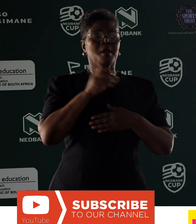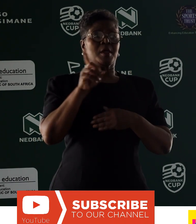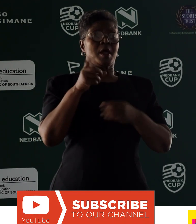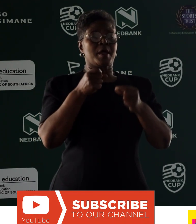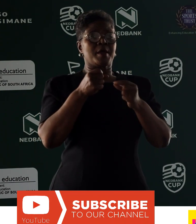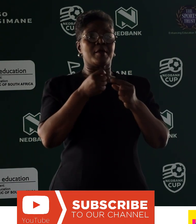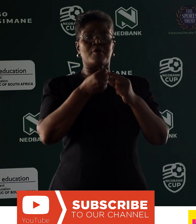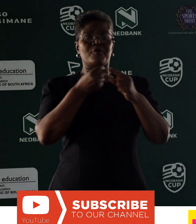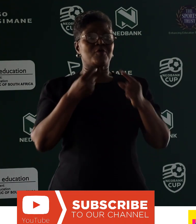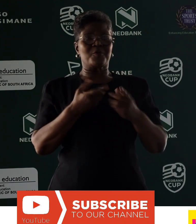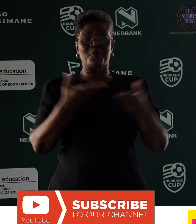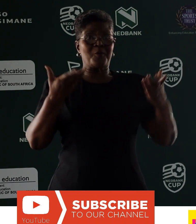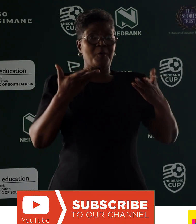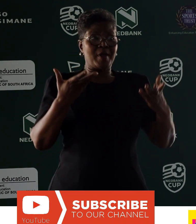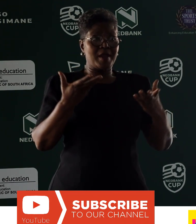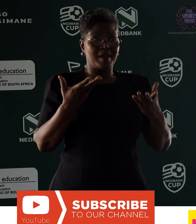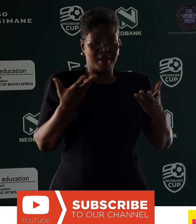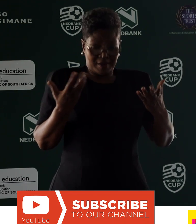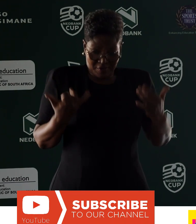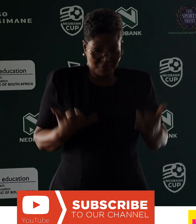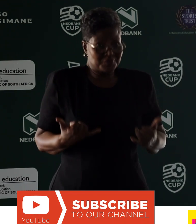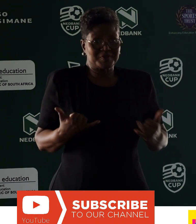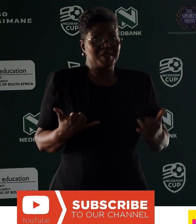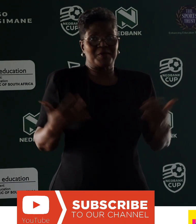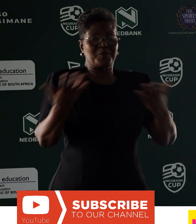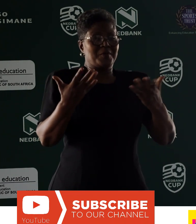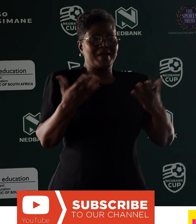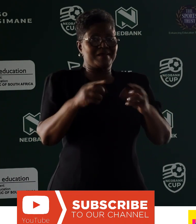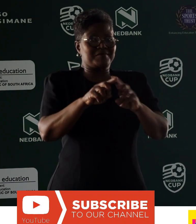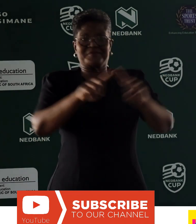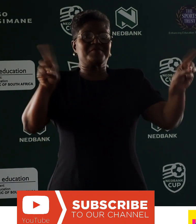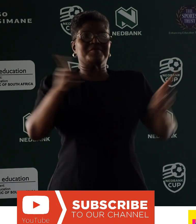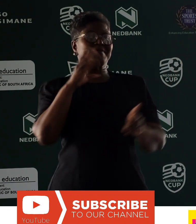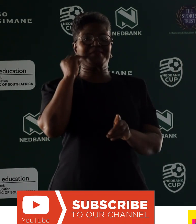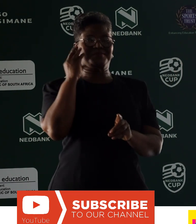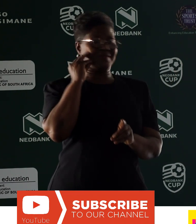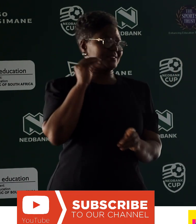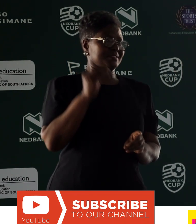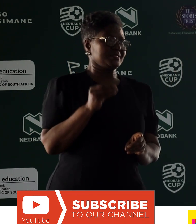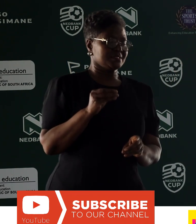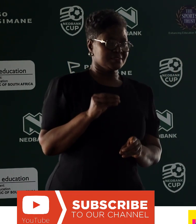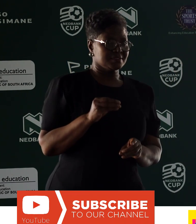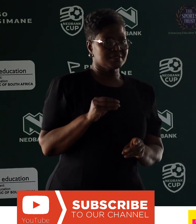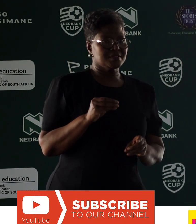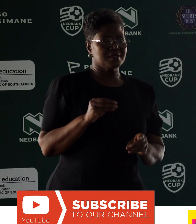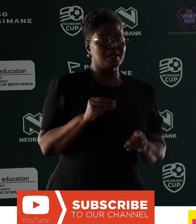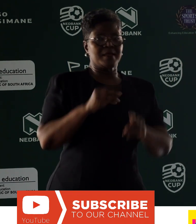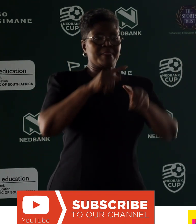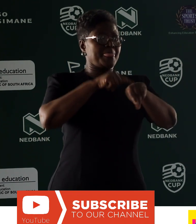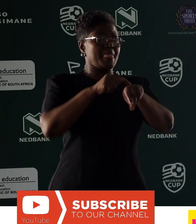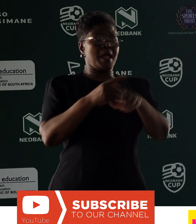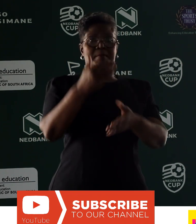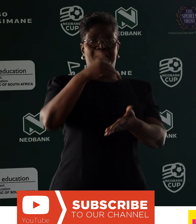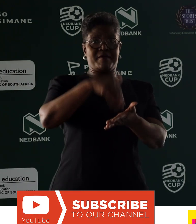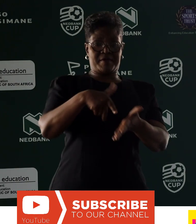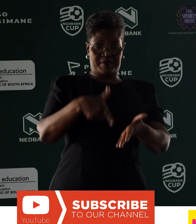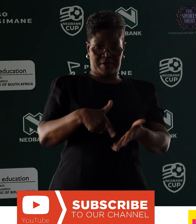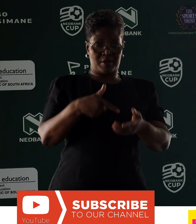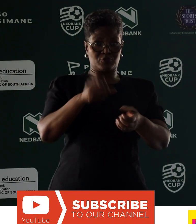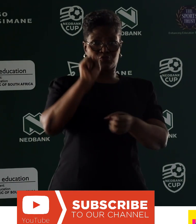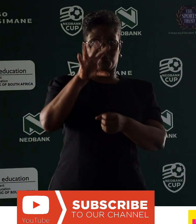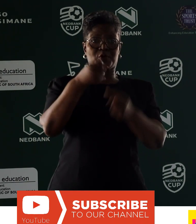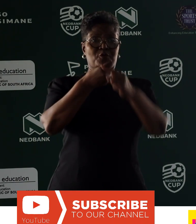where we are today, it's different experiences. And when I came here in Soweto from Alexandra,